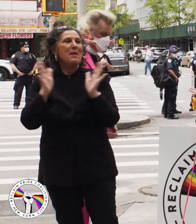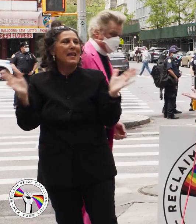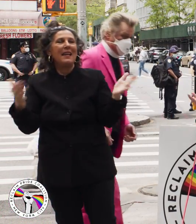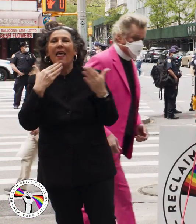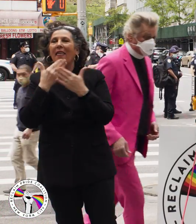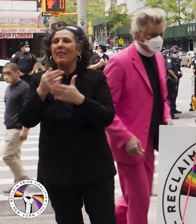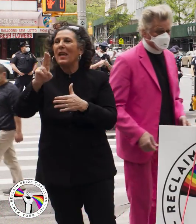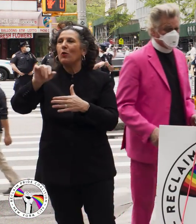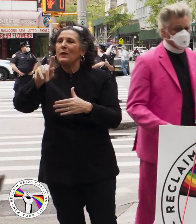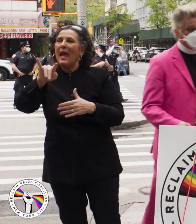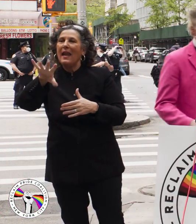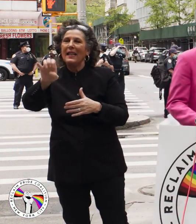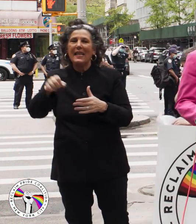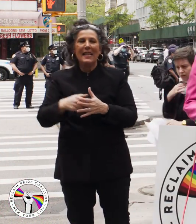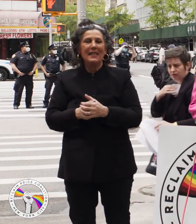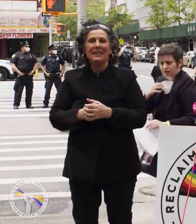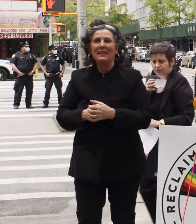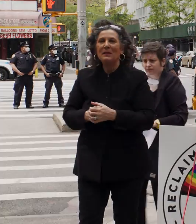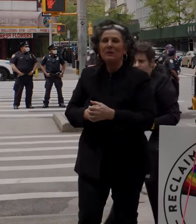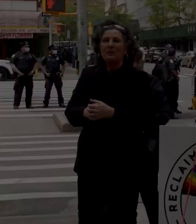i'm thinking that way. Thank you. Thank Amen. You Em. Em. Em.